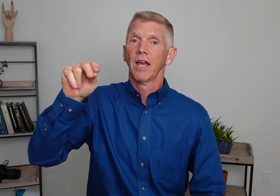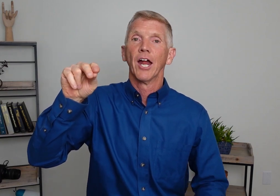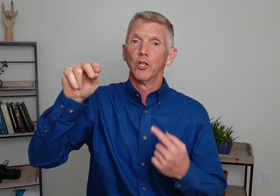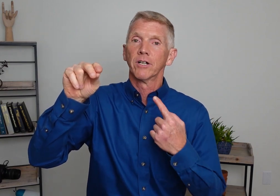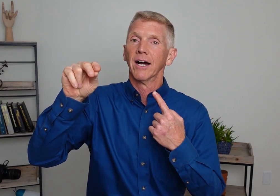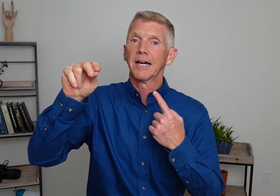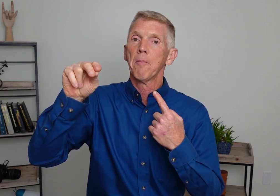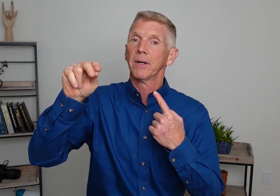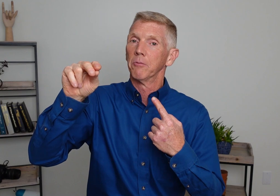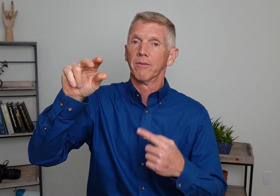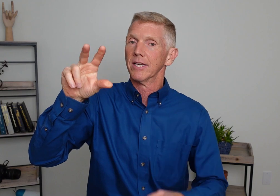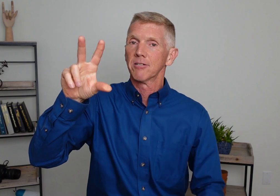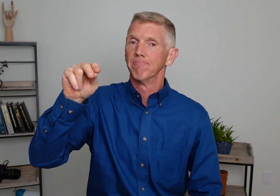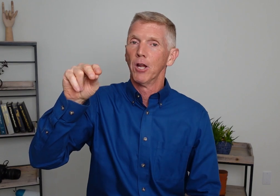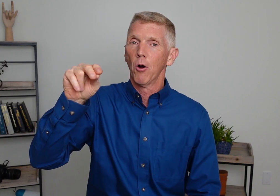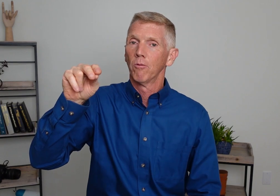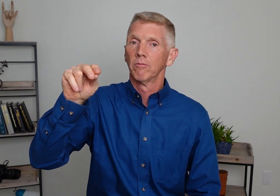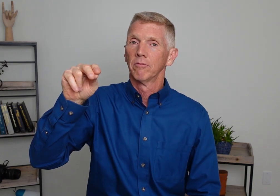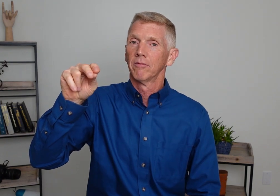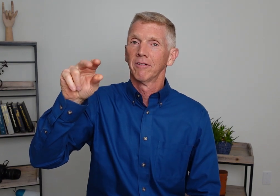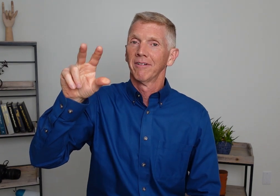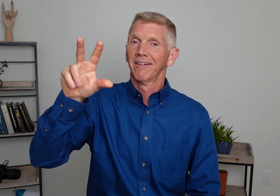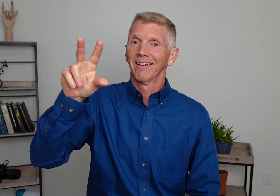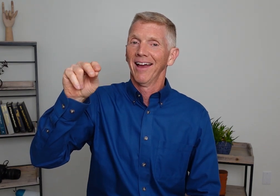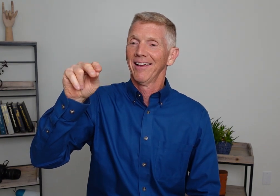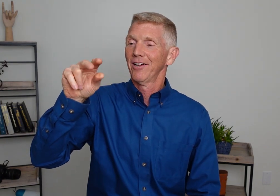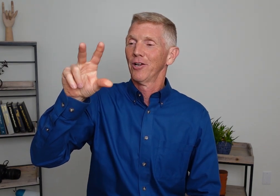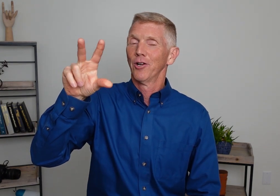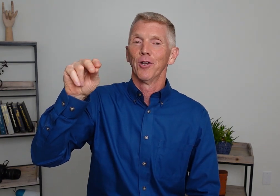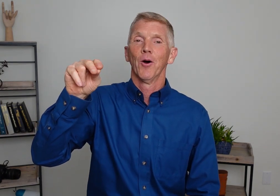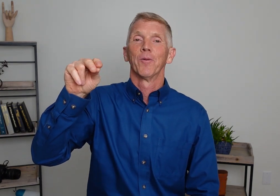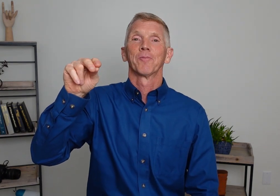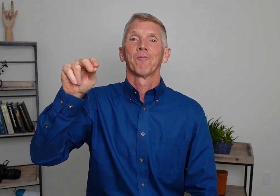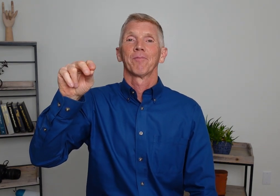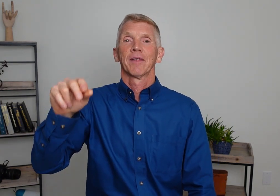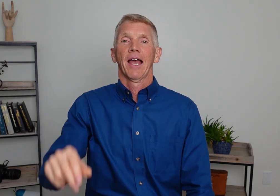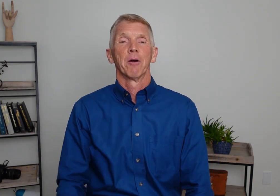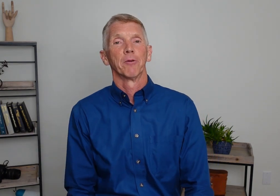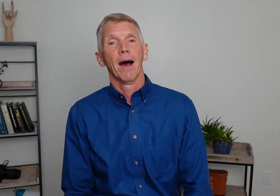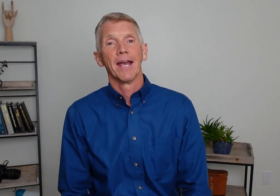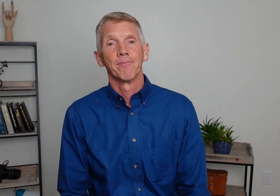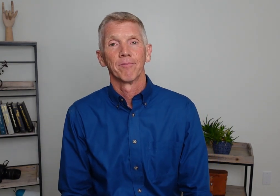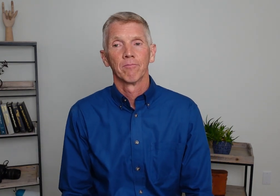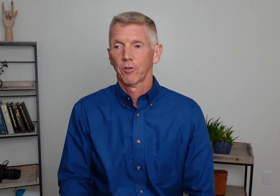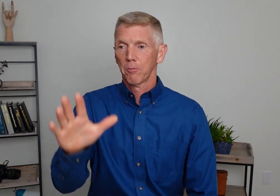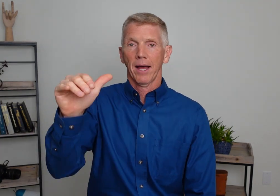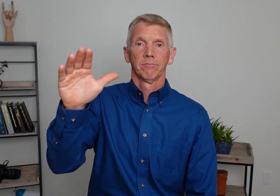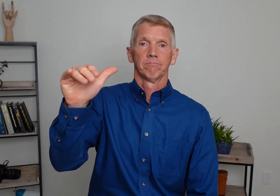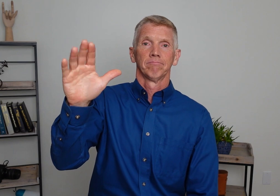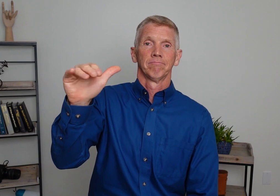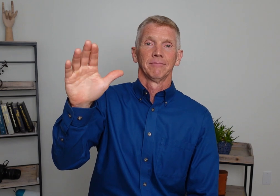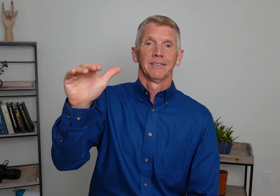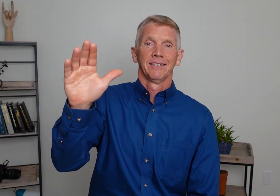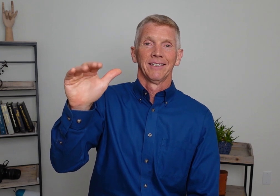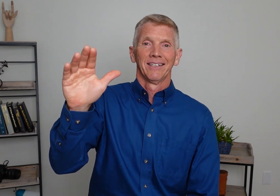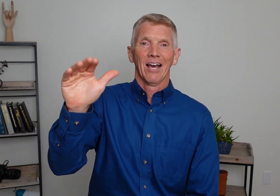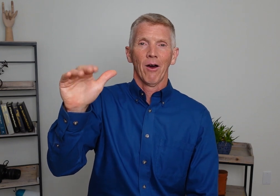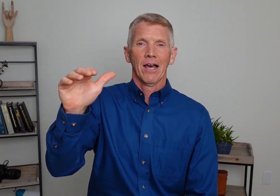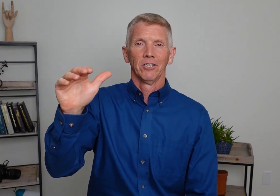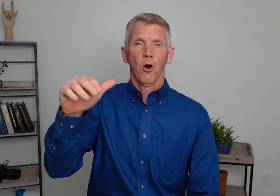And you're going to accompany it with this. No. Okay. No. How about goodbye? Goodbye. Goodbye. hello